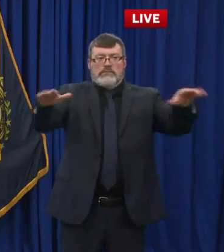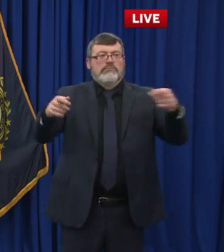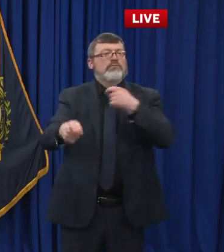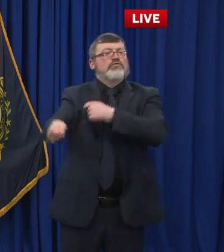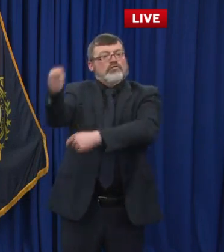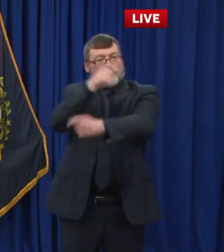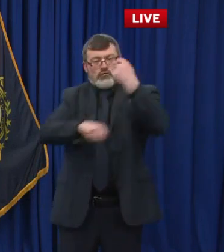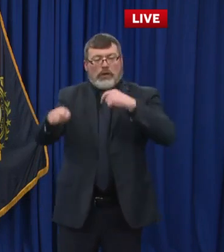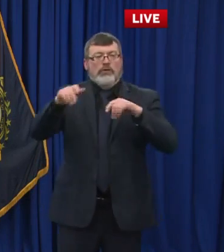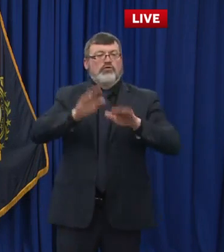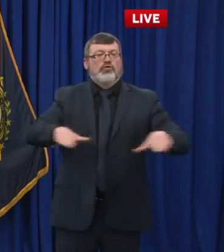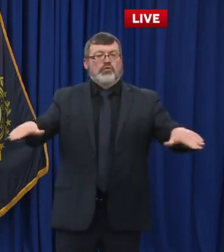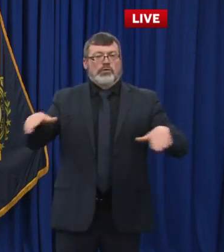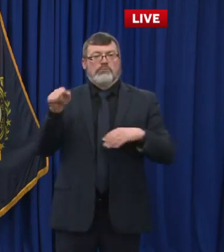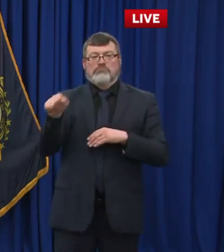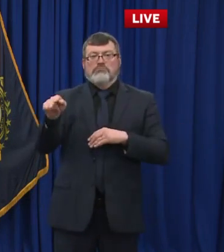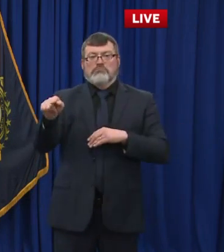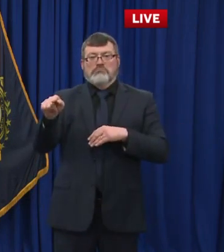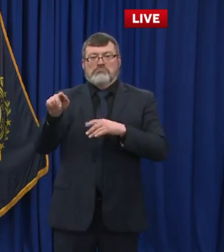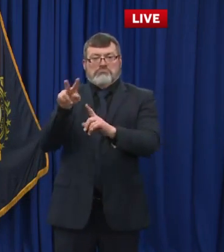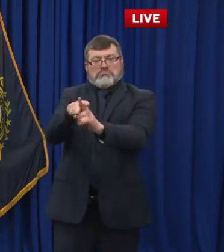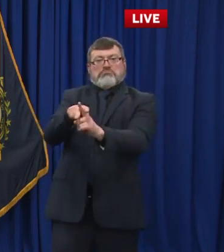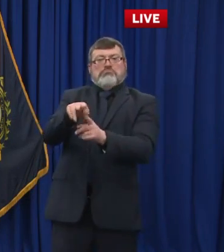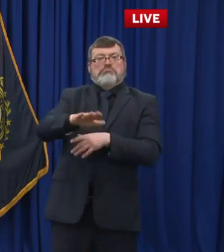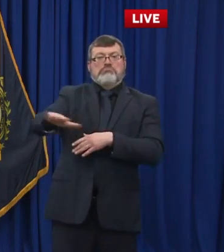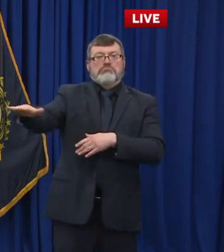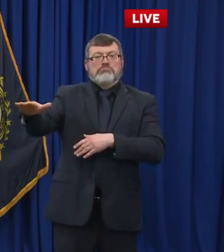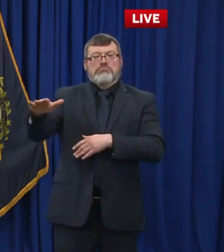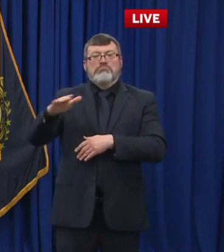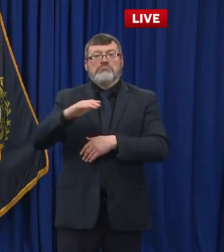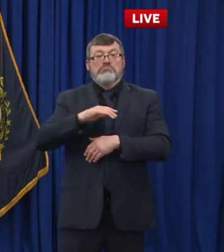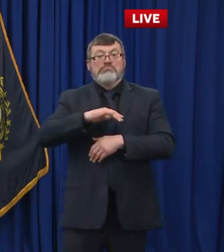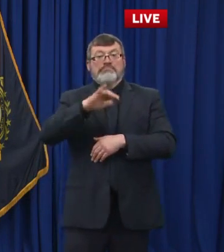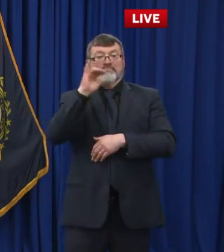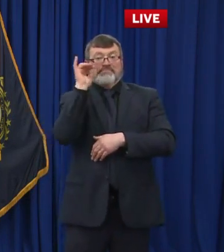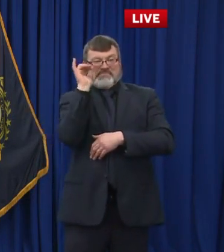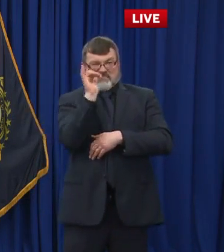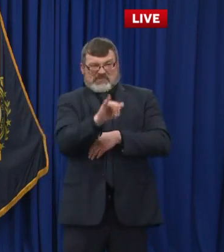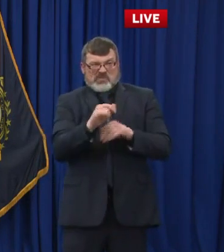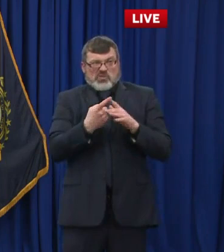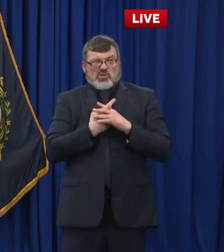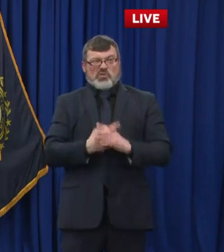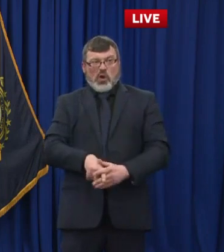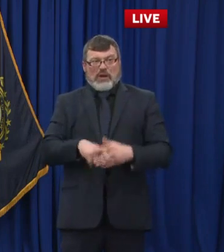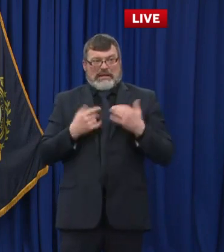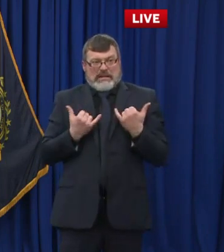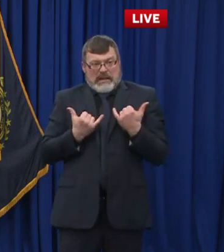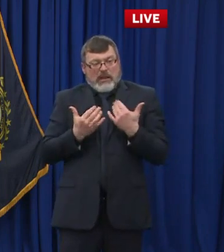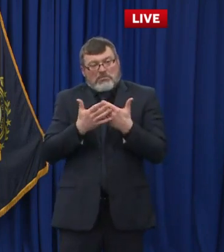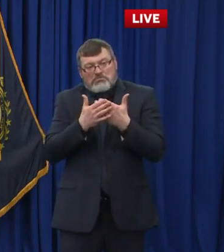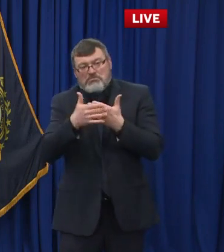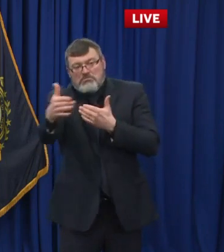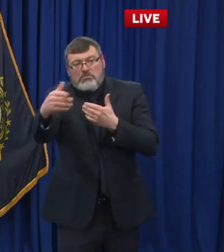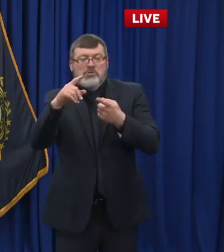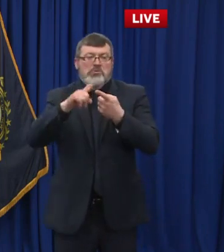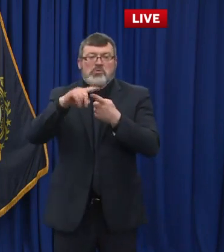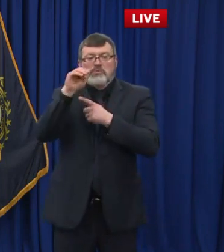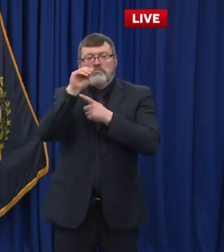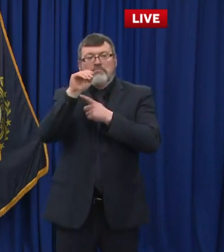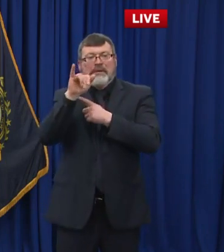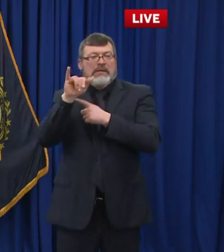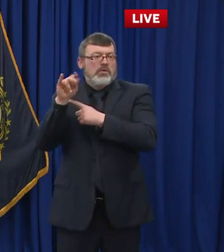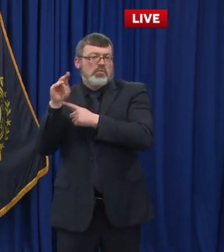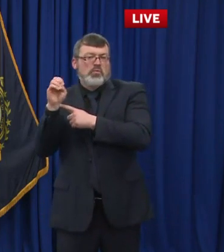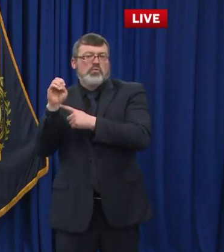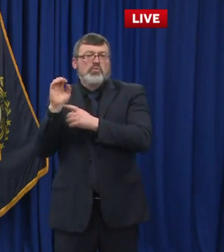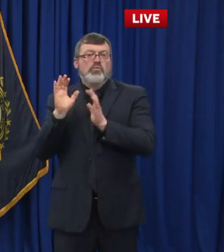probably late spring. Given that what we understand about the acuity rate for for the kids, we anticipate that the waitlist